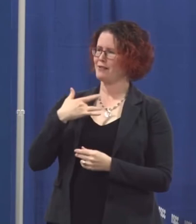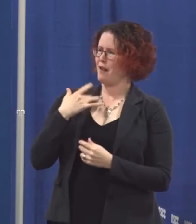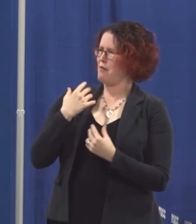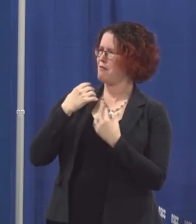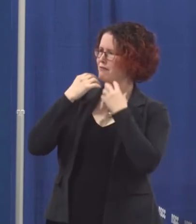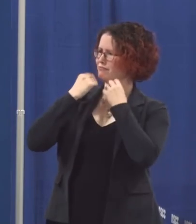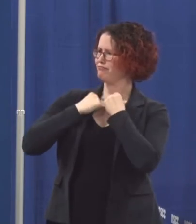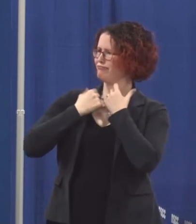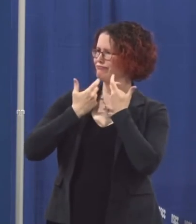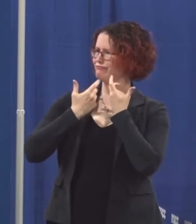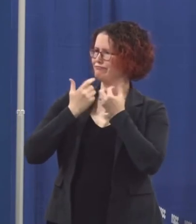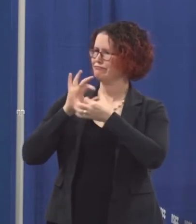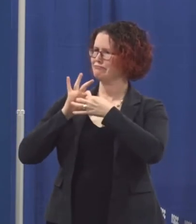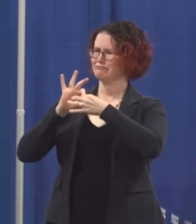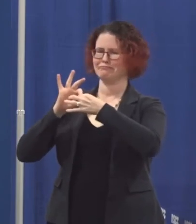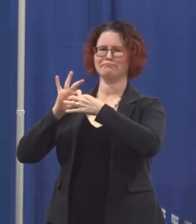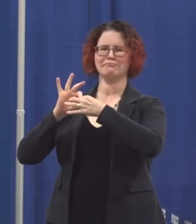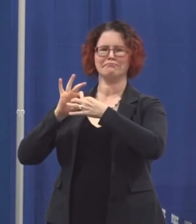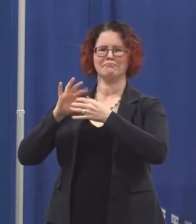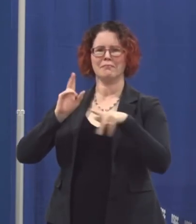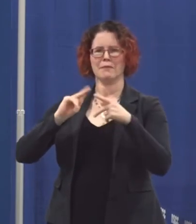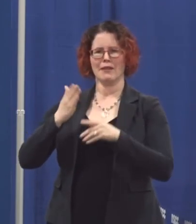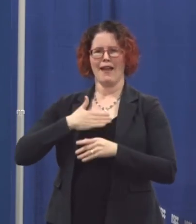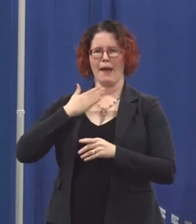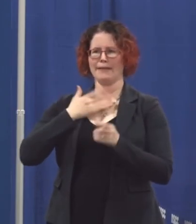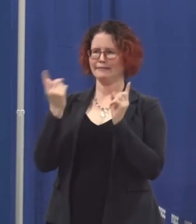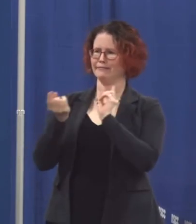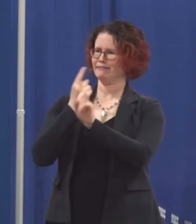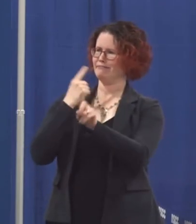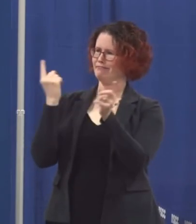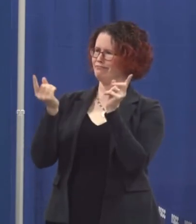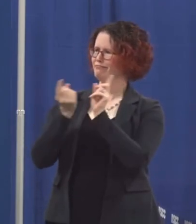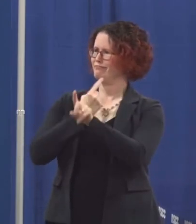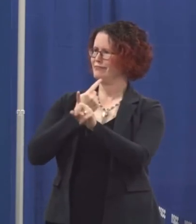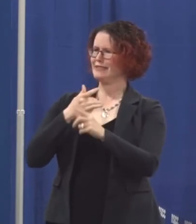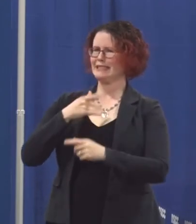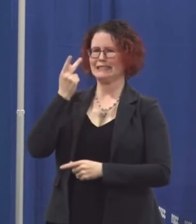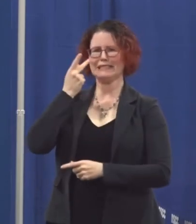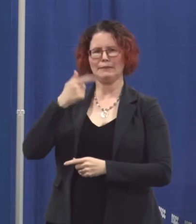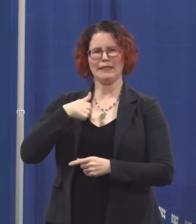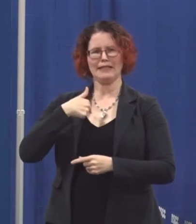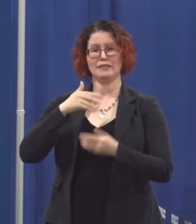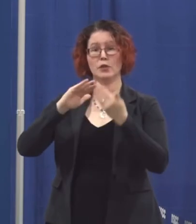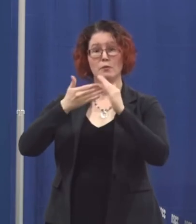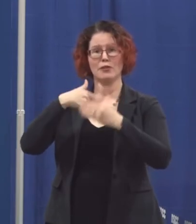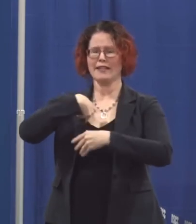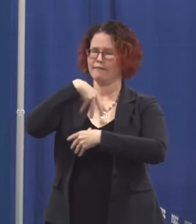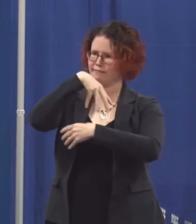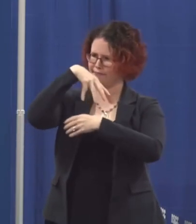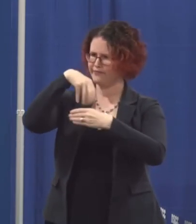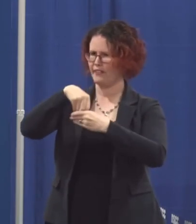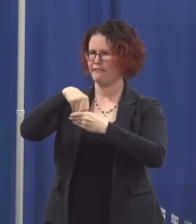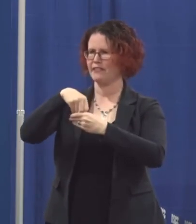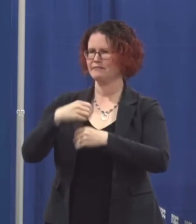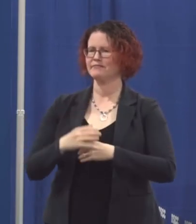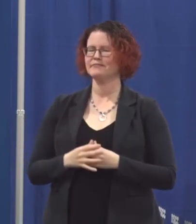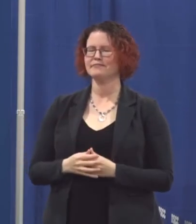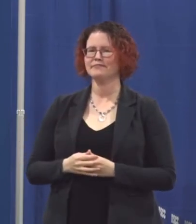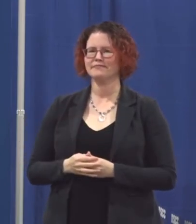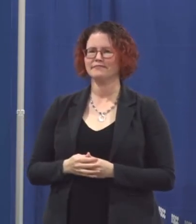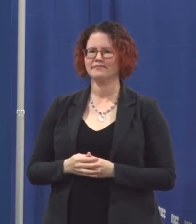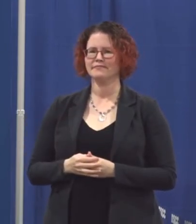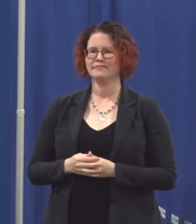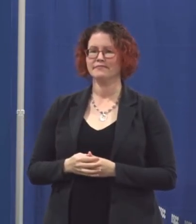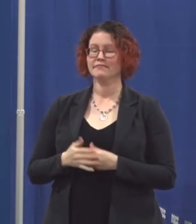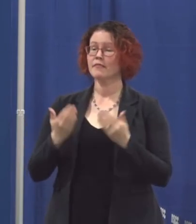glad to see you that you were part of our schools community when you do move into a new